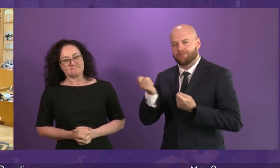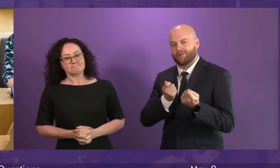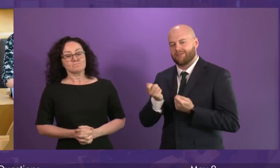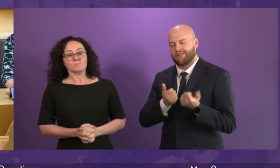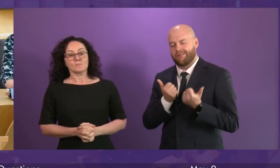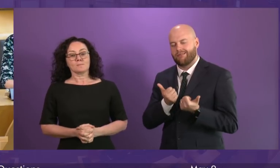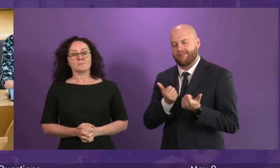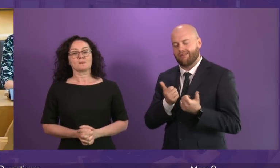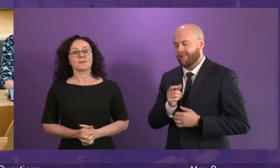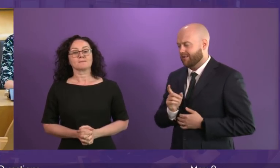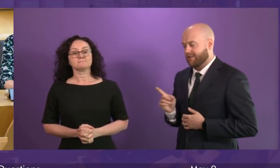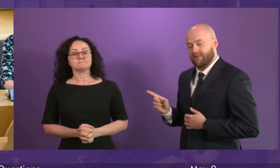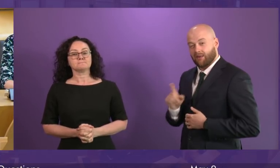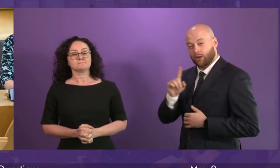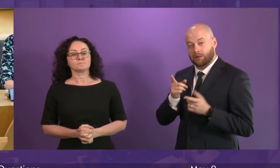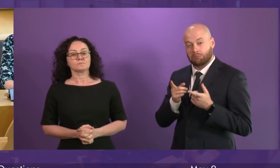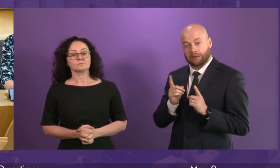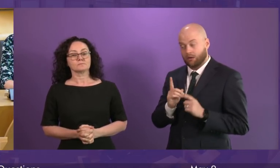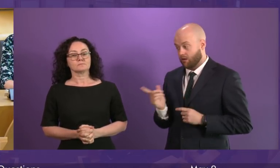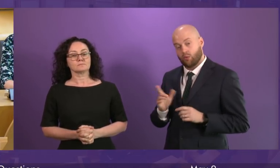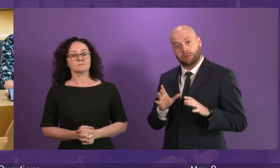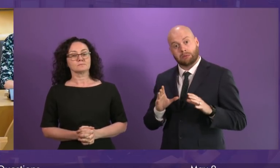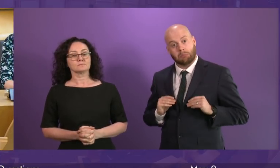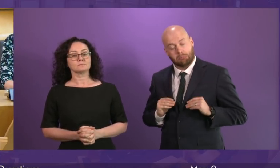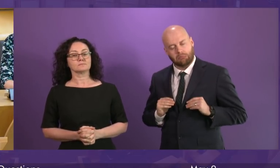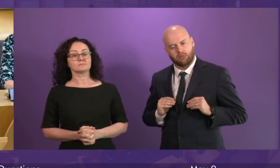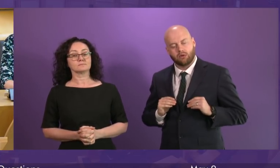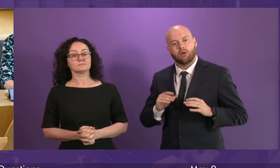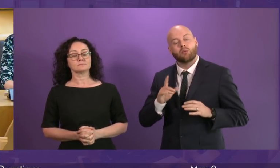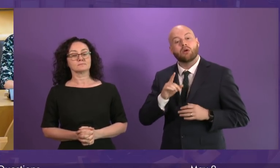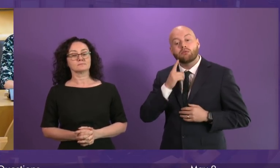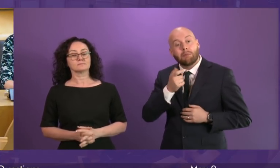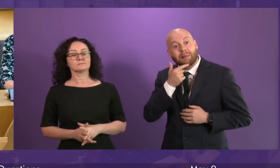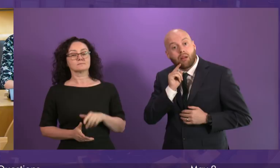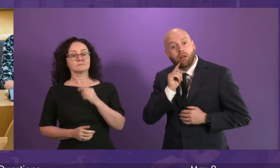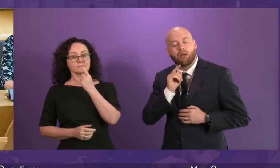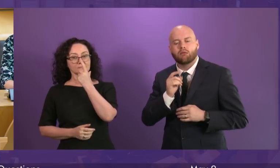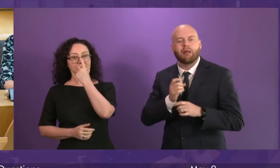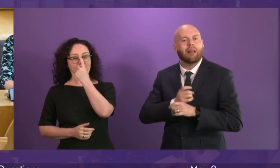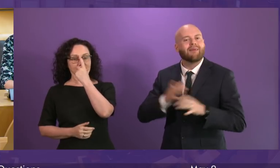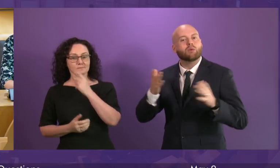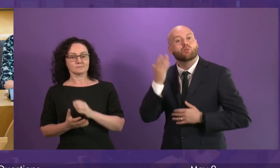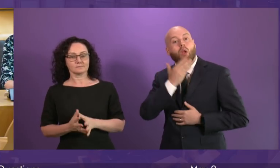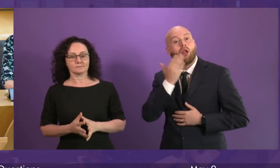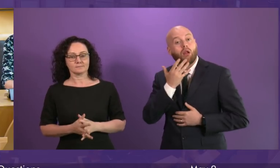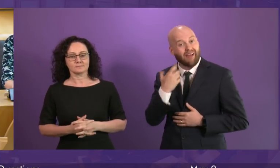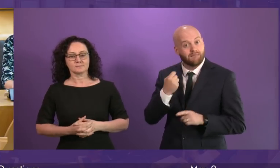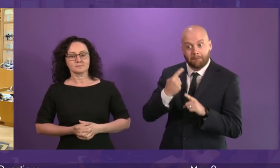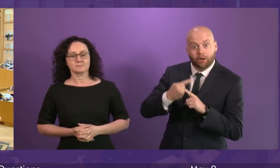that what she describes as a positive destination for young people when they leave school may in fact be no such thing?